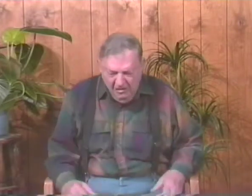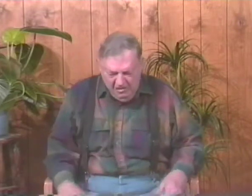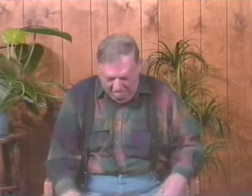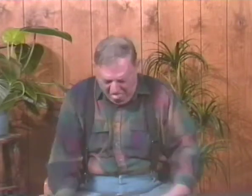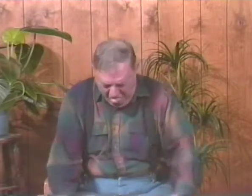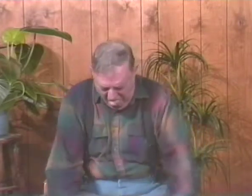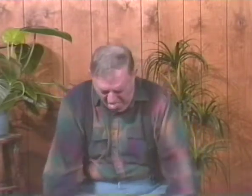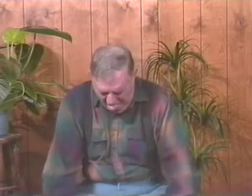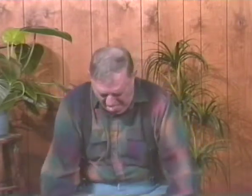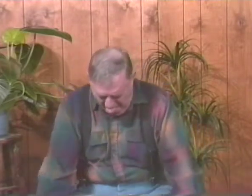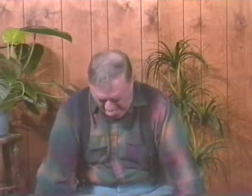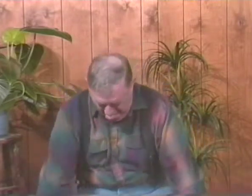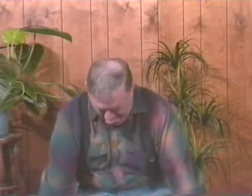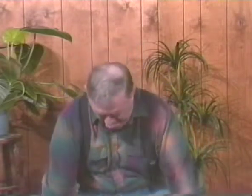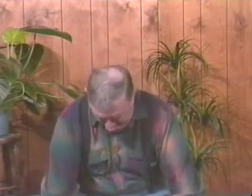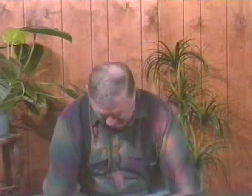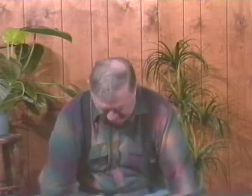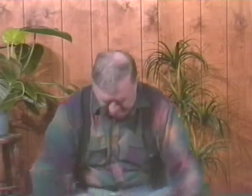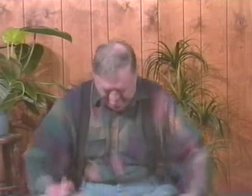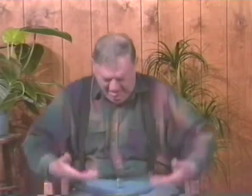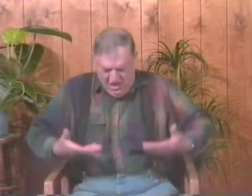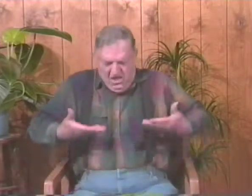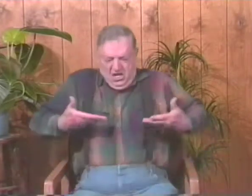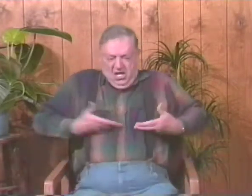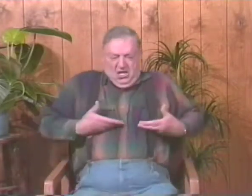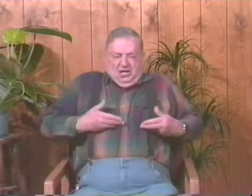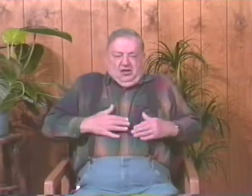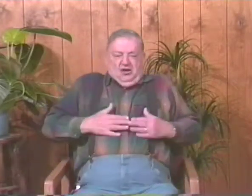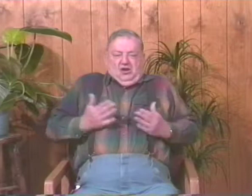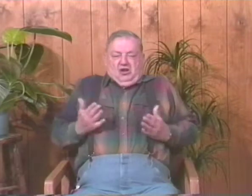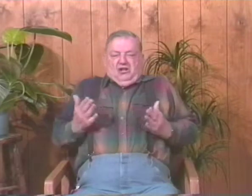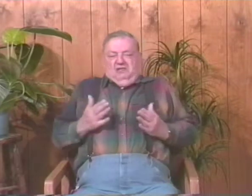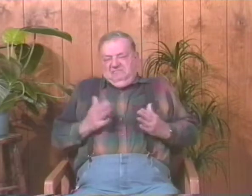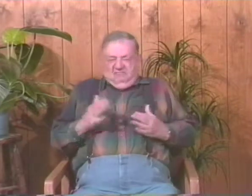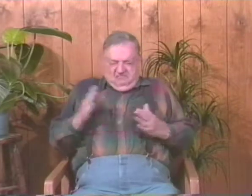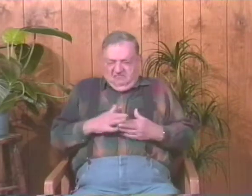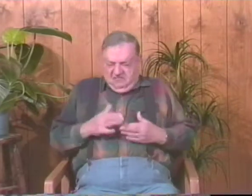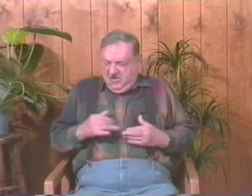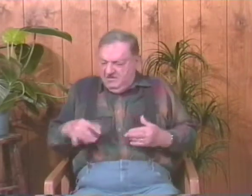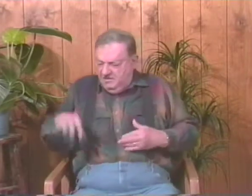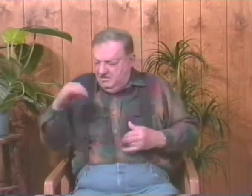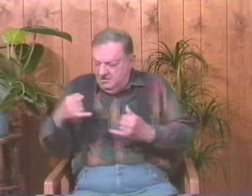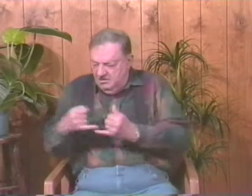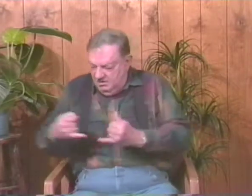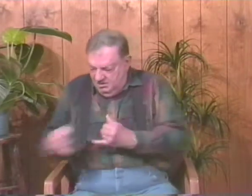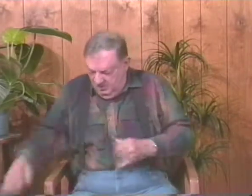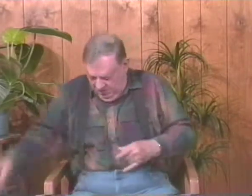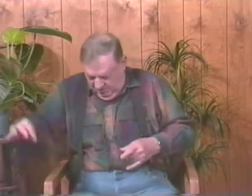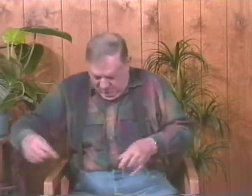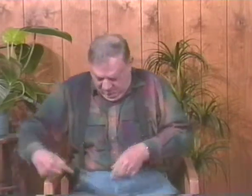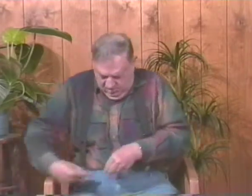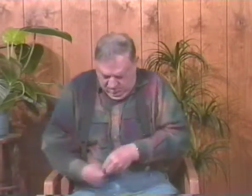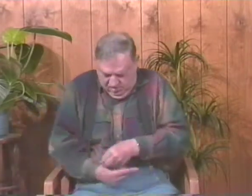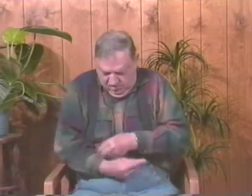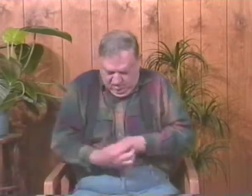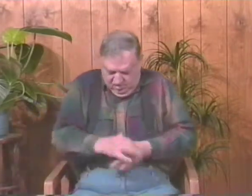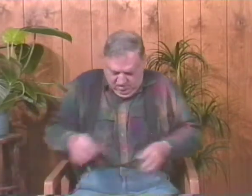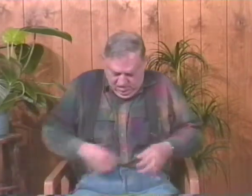okay. They were kind of old and crummy looking. And they came clear up here on me. But I thought, well, that's good enough. I'll find some more string and